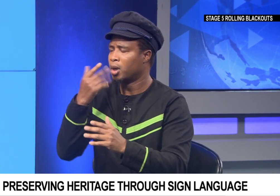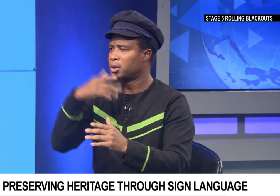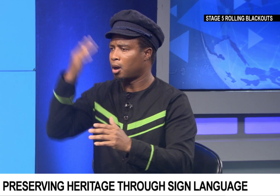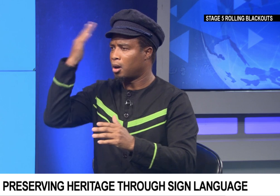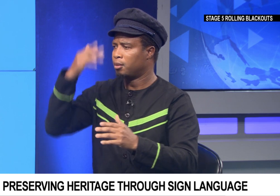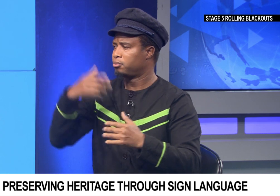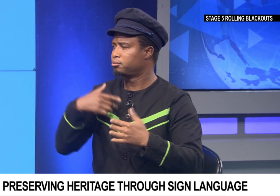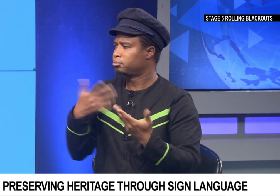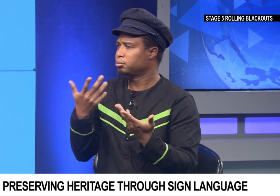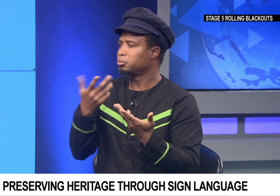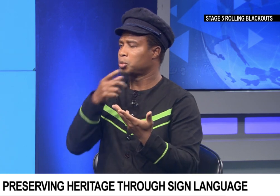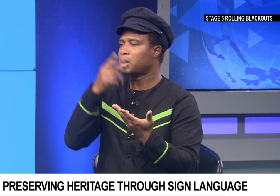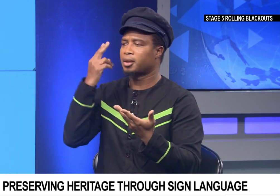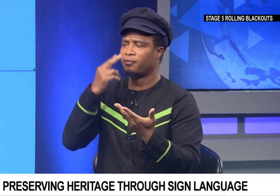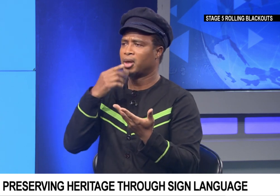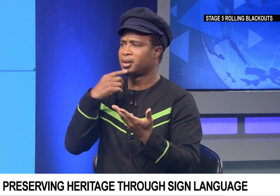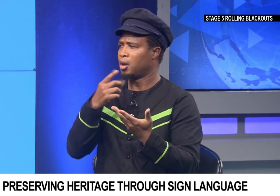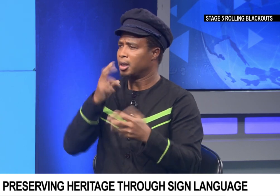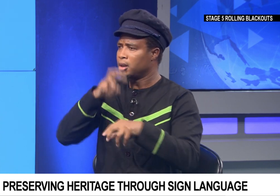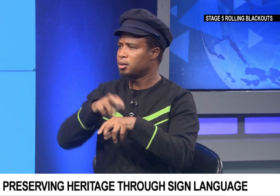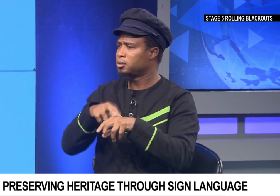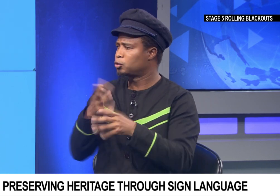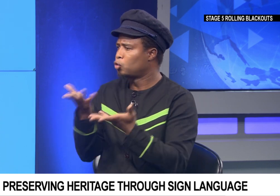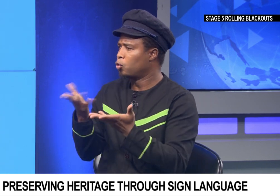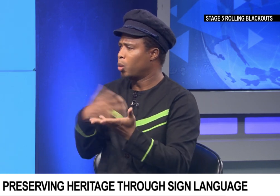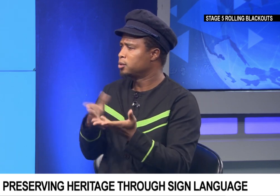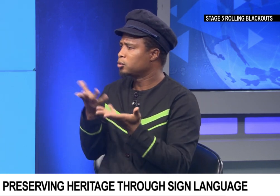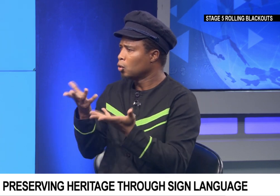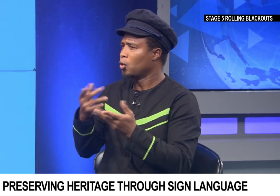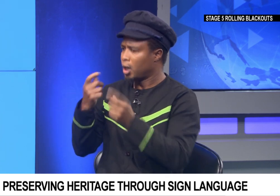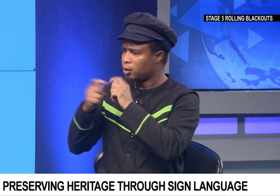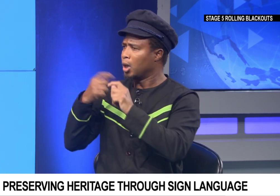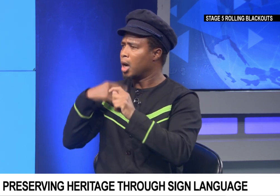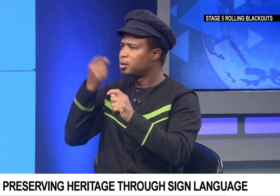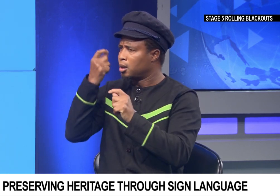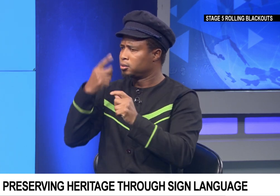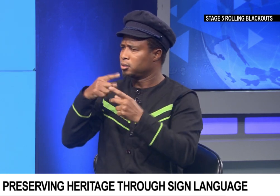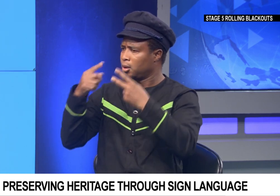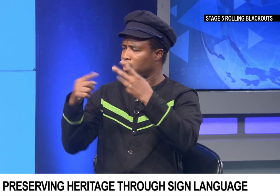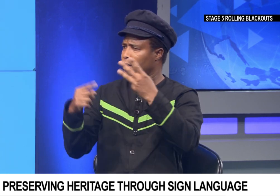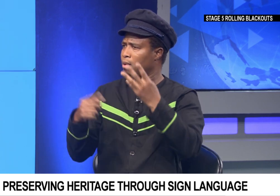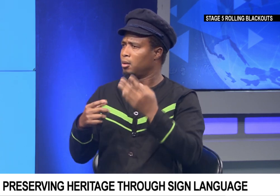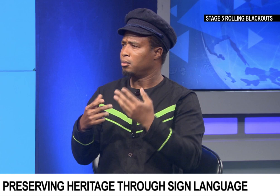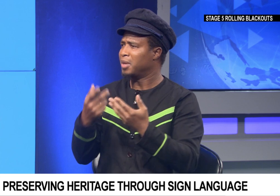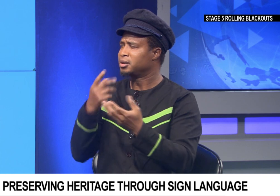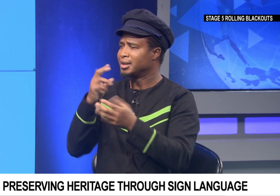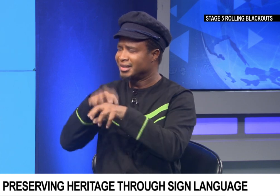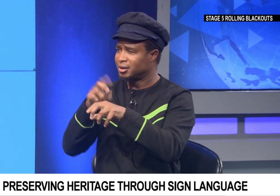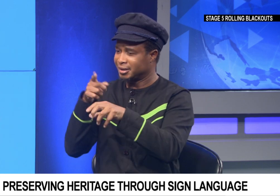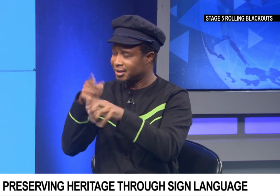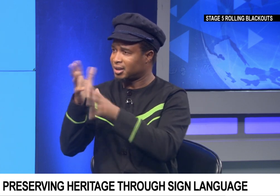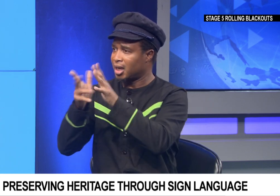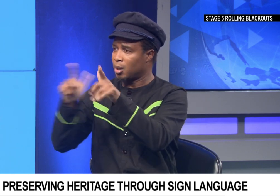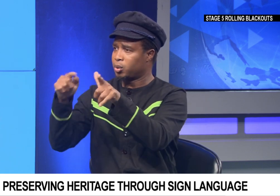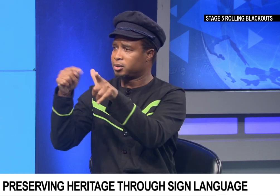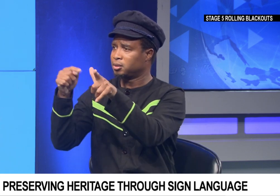And later on, when they grow up, you would know that everyone needs to understand their heritage and traditions.